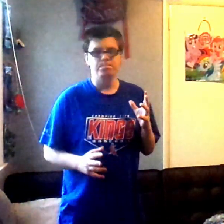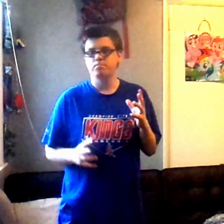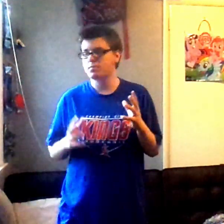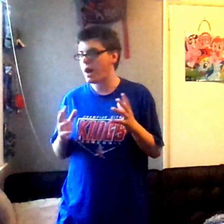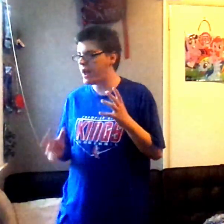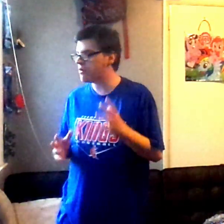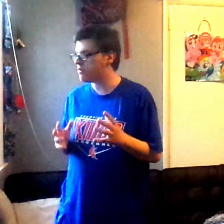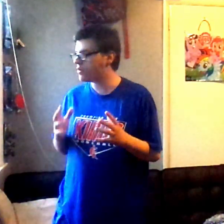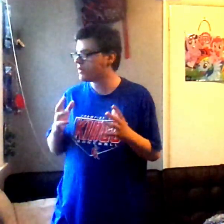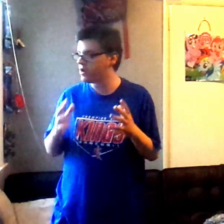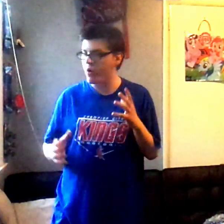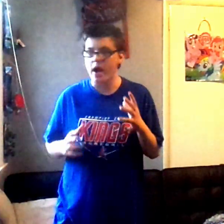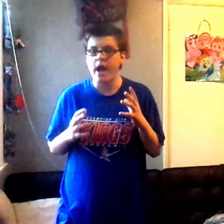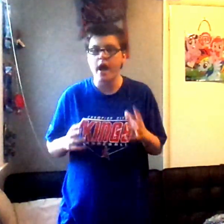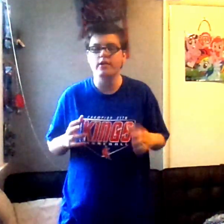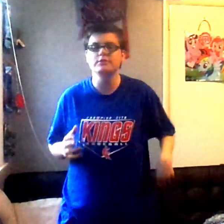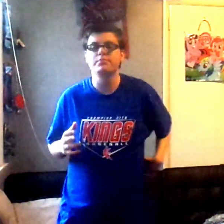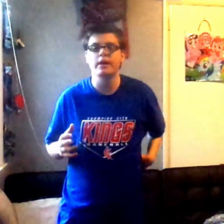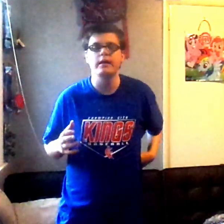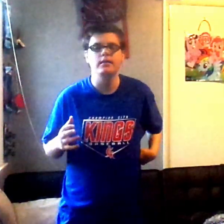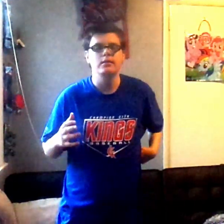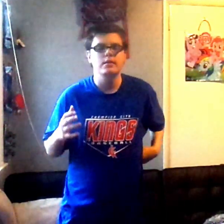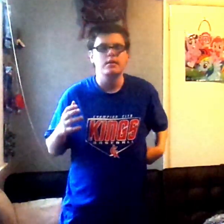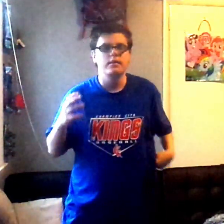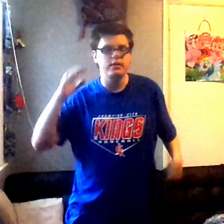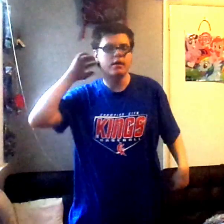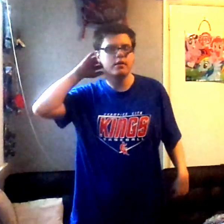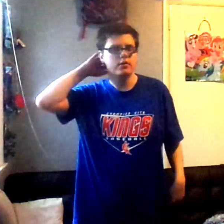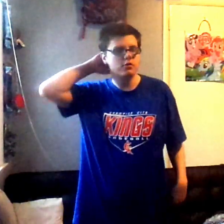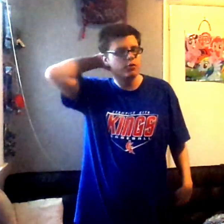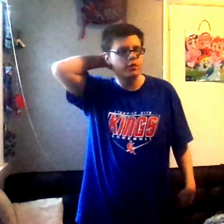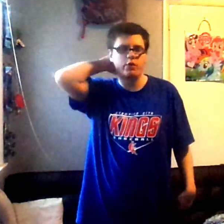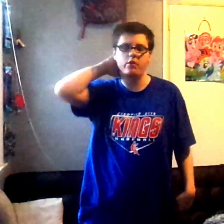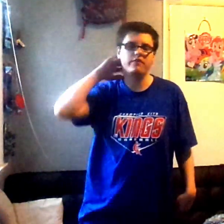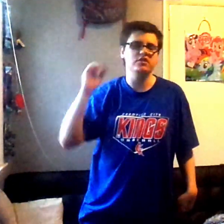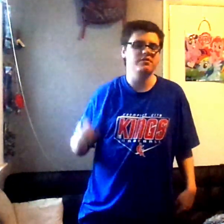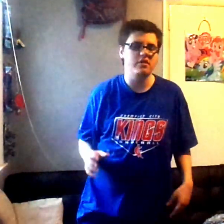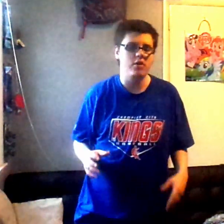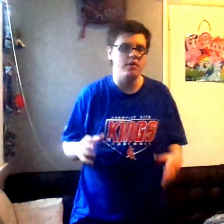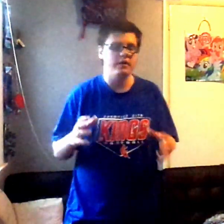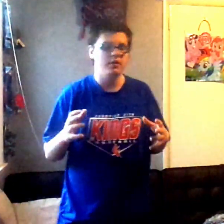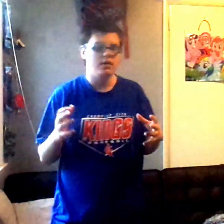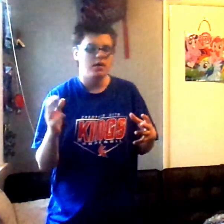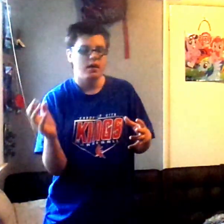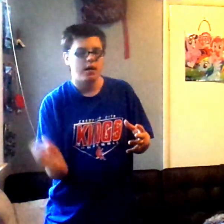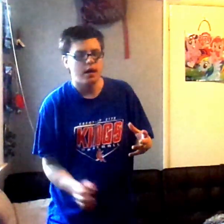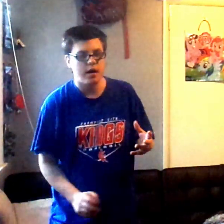I don't really know how to explain the new 2021 version of iCarly. I